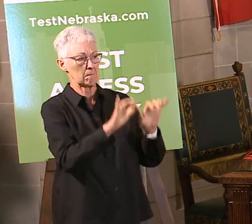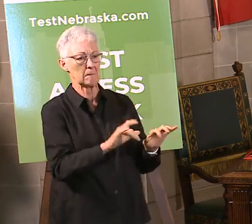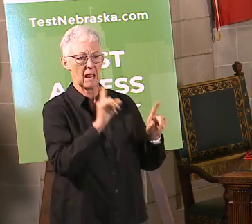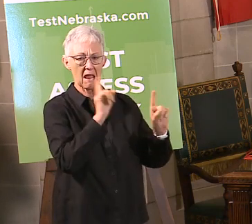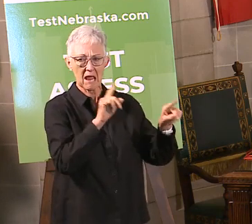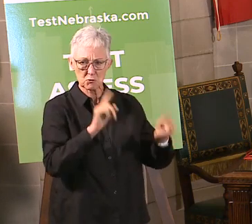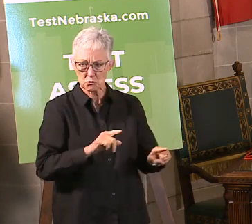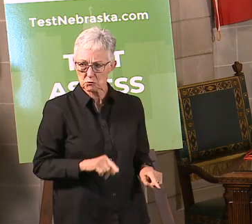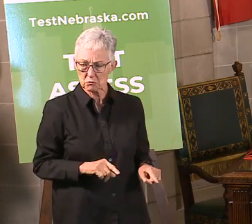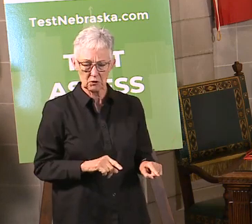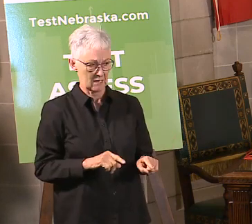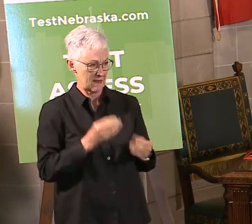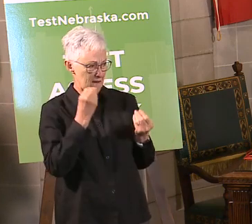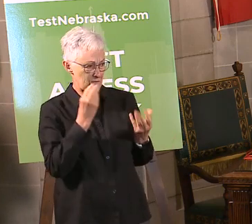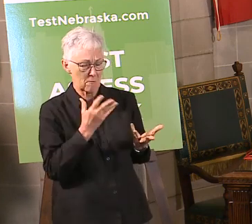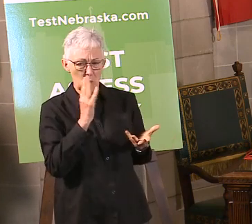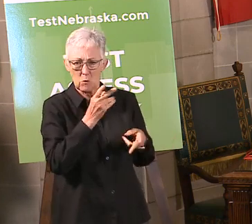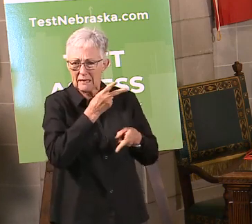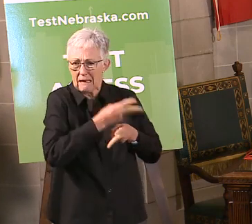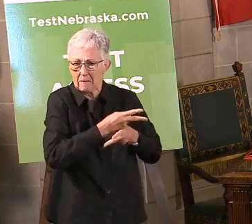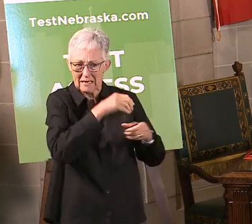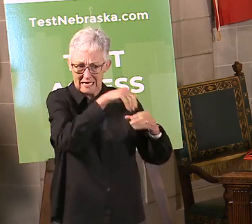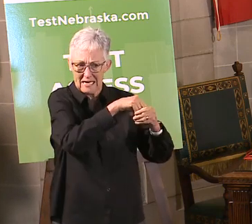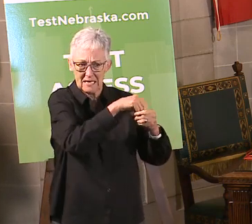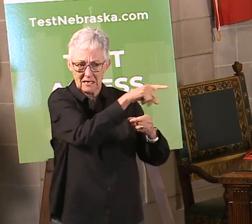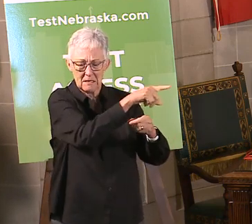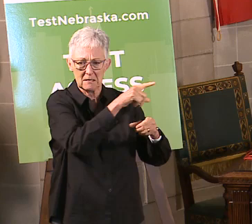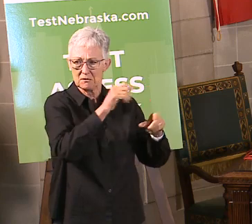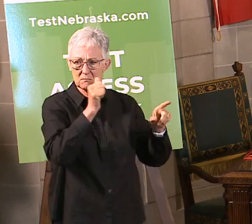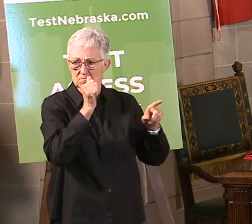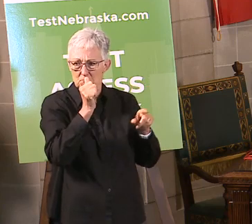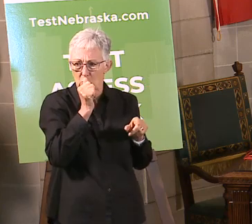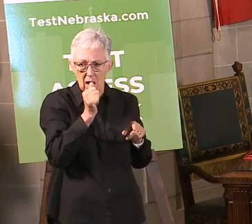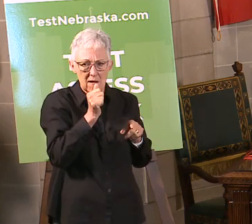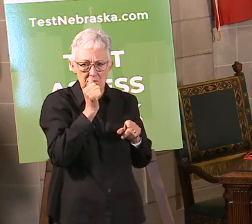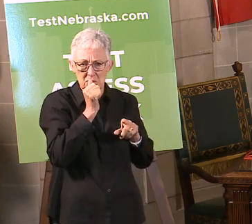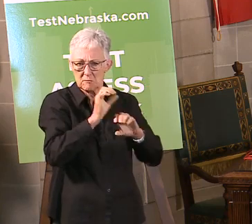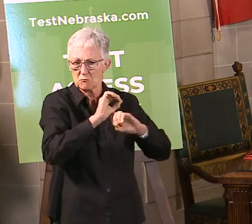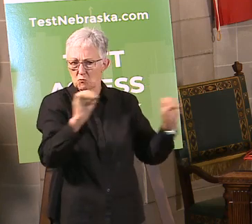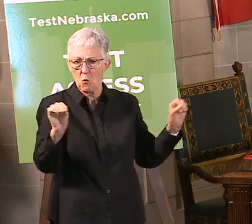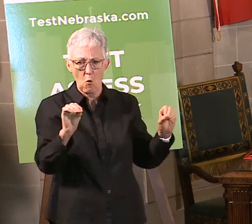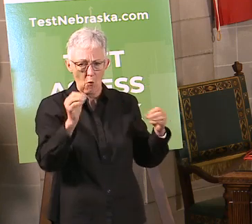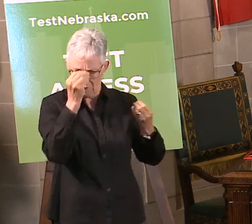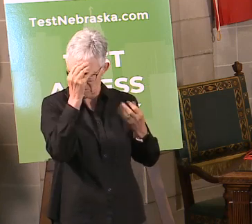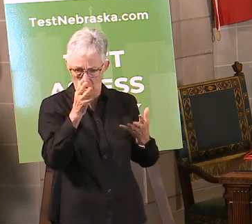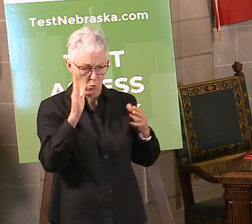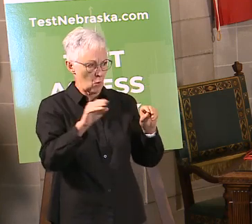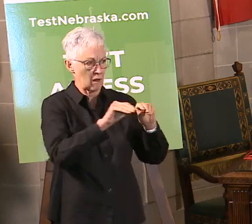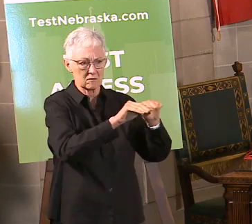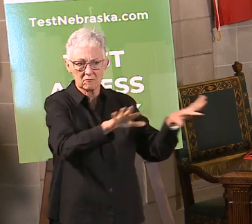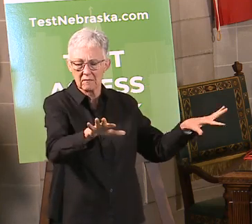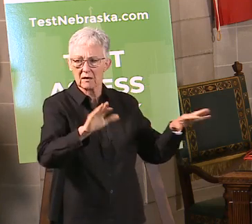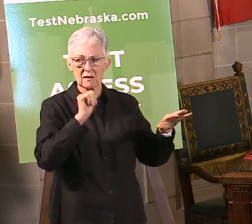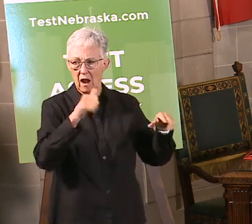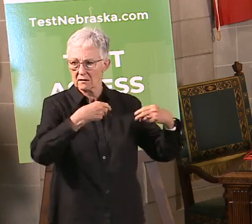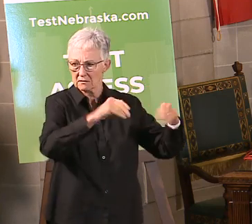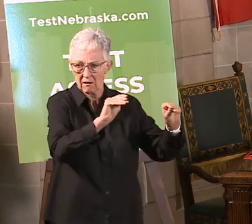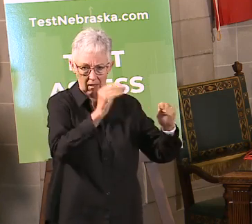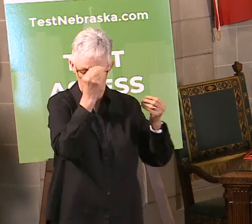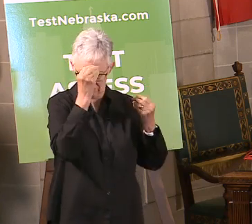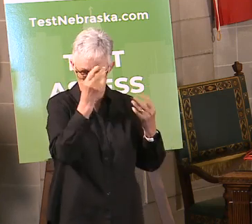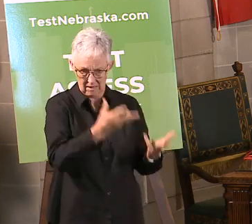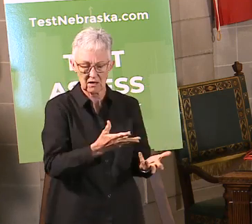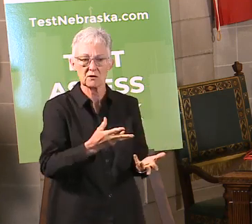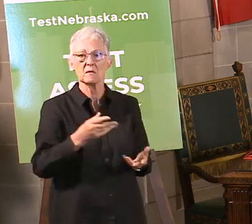only be used for this testing. It's also how we're going to schedule people for testing. So if you want to see testing in your local area, please sign up for testnebraska.com.